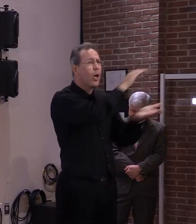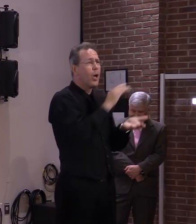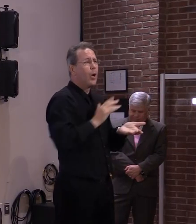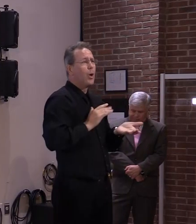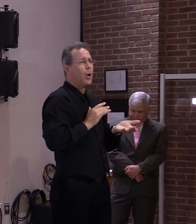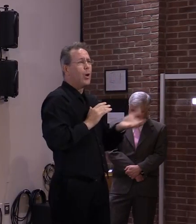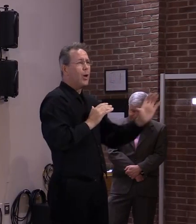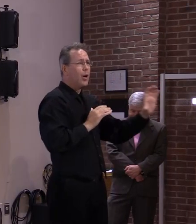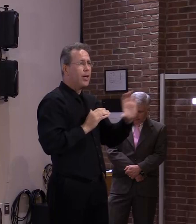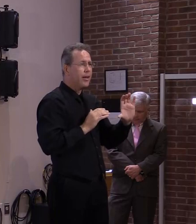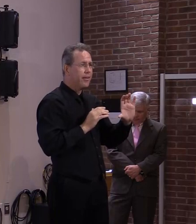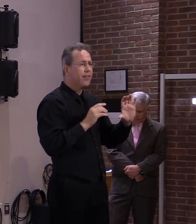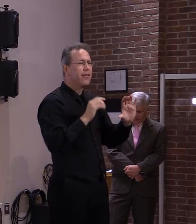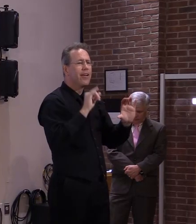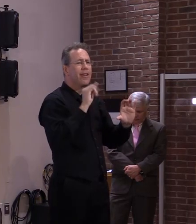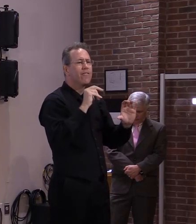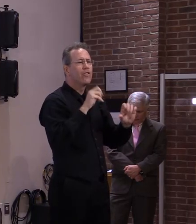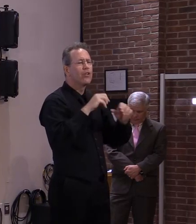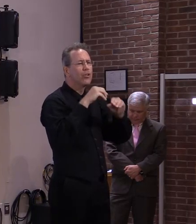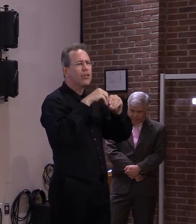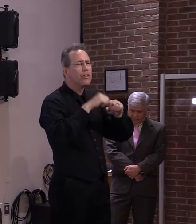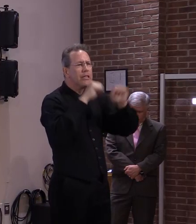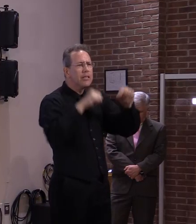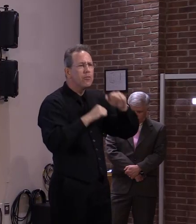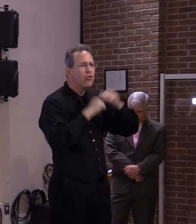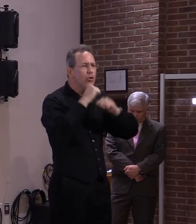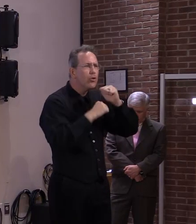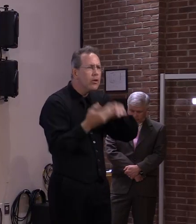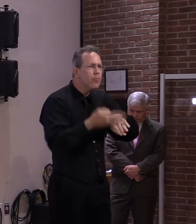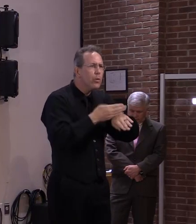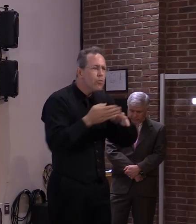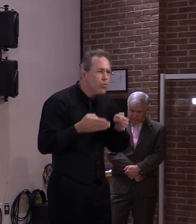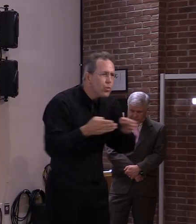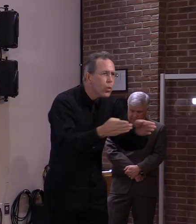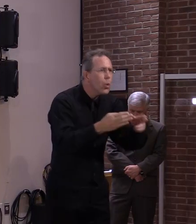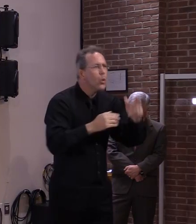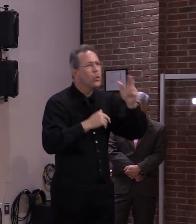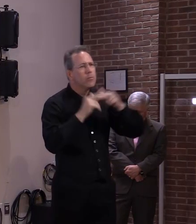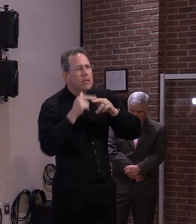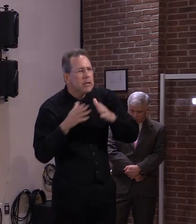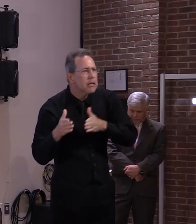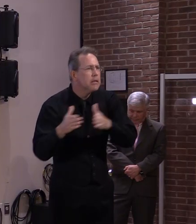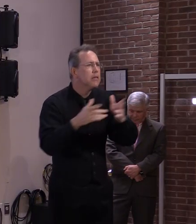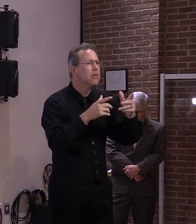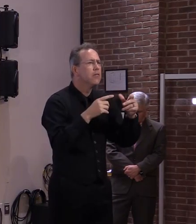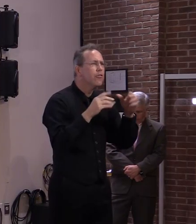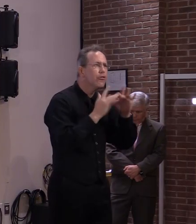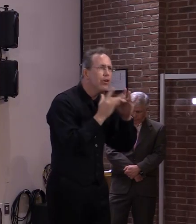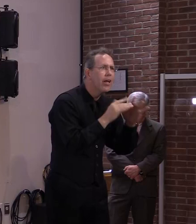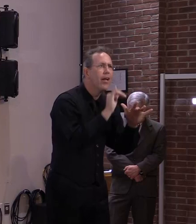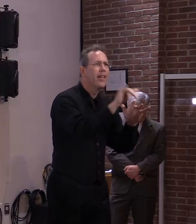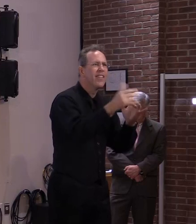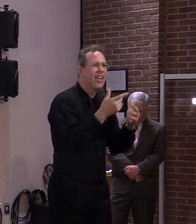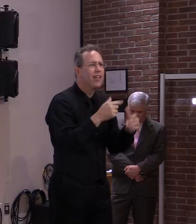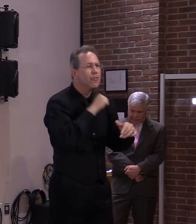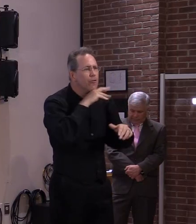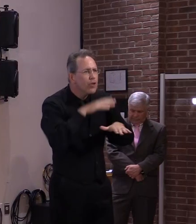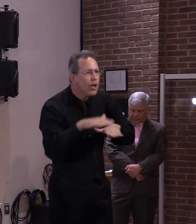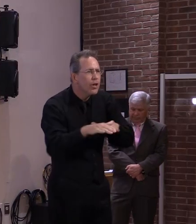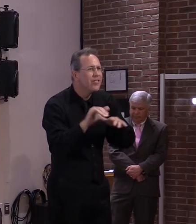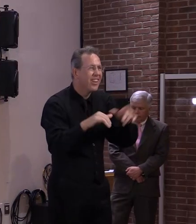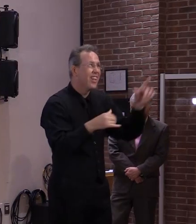that won't be utilized as a reason to charge more because